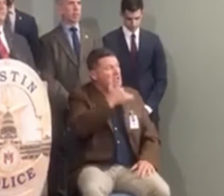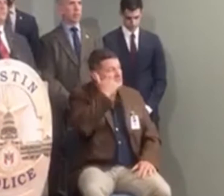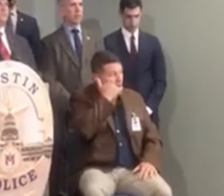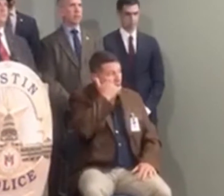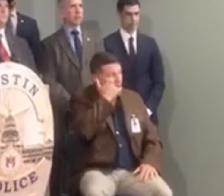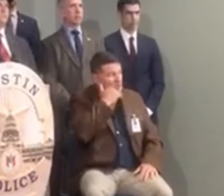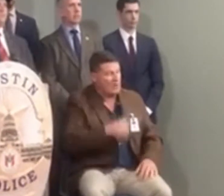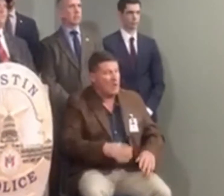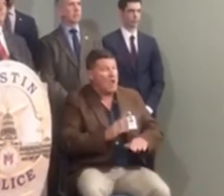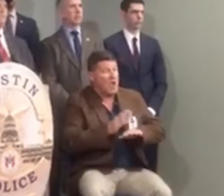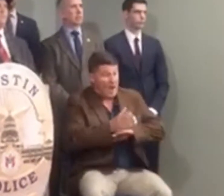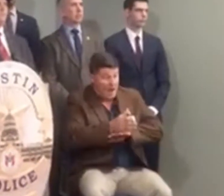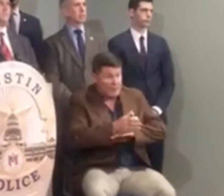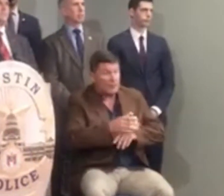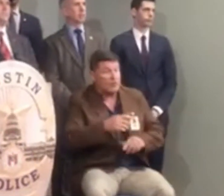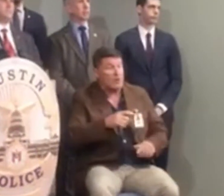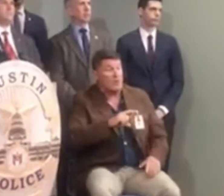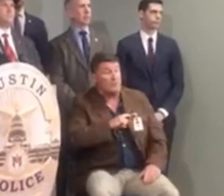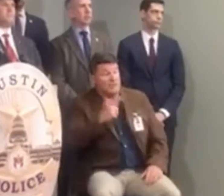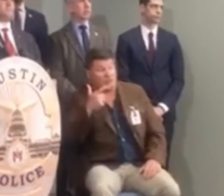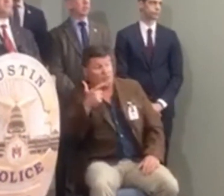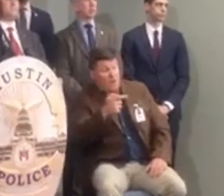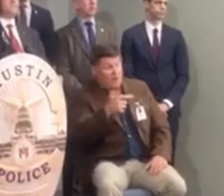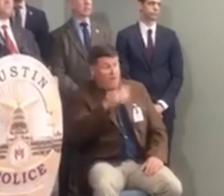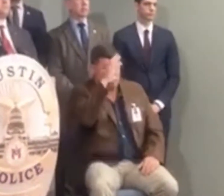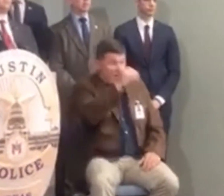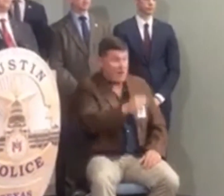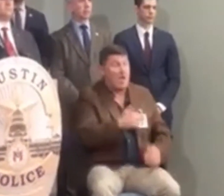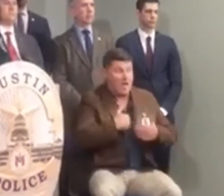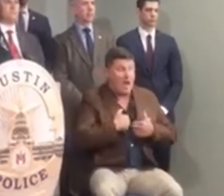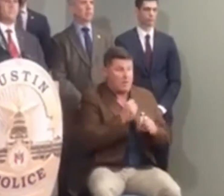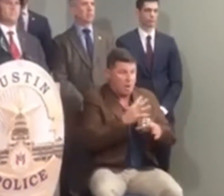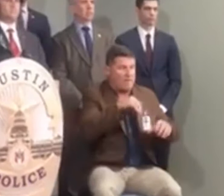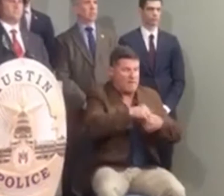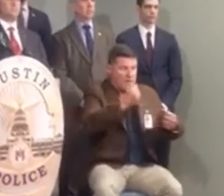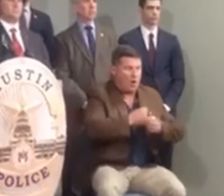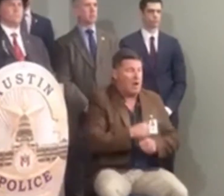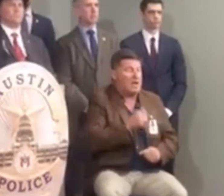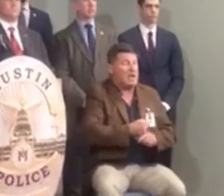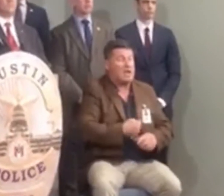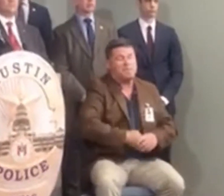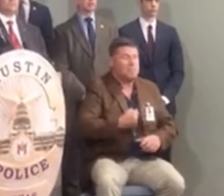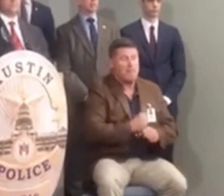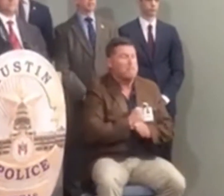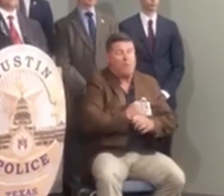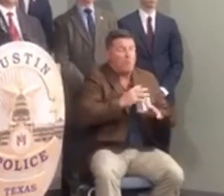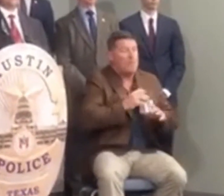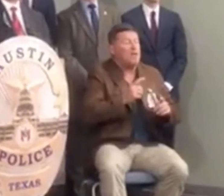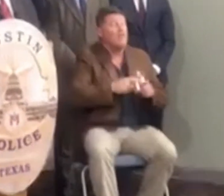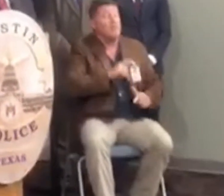after we had the officer involved in shooting after he detonated that bomb that he had with him. On this recording,